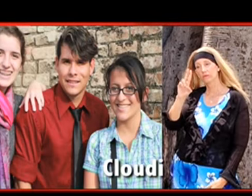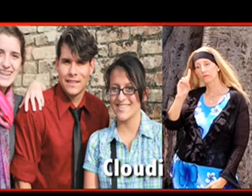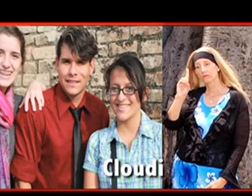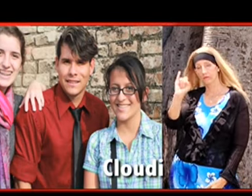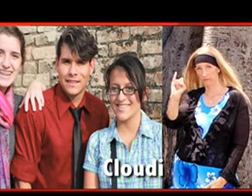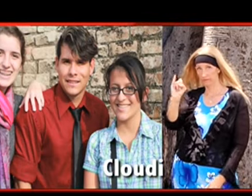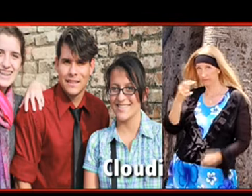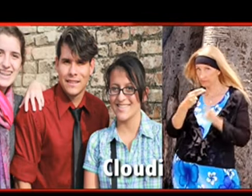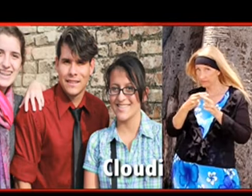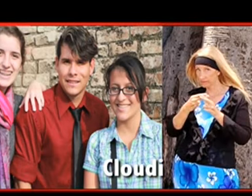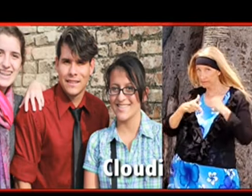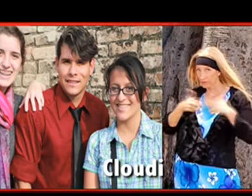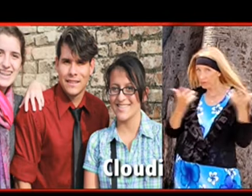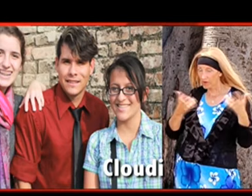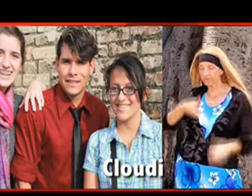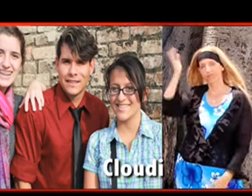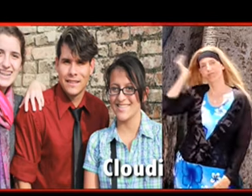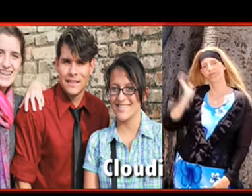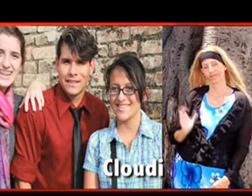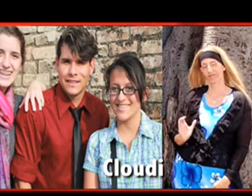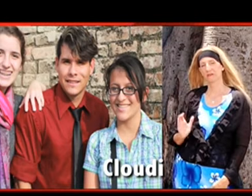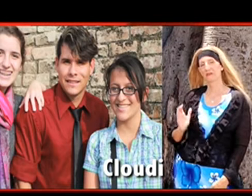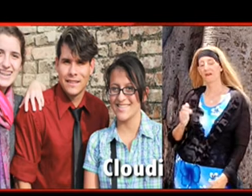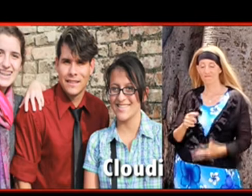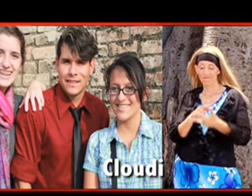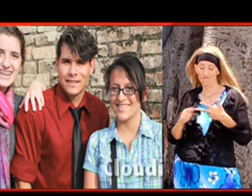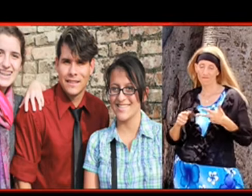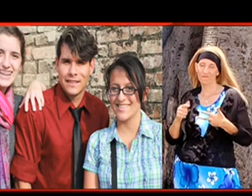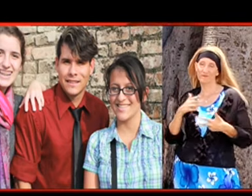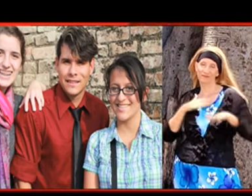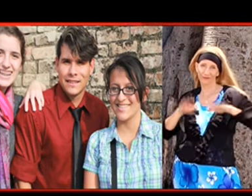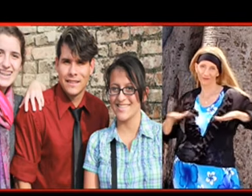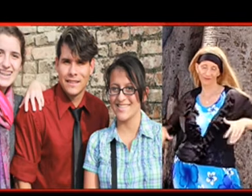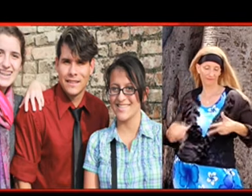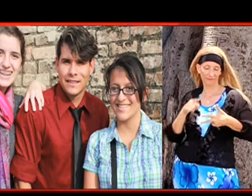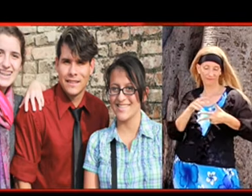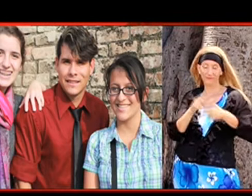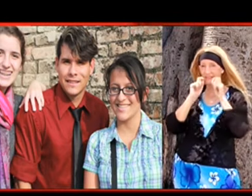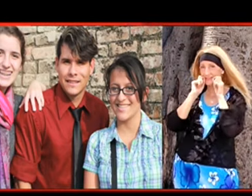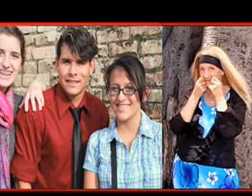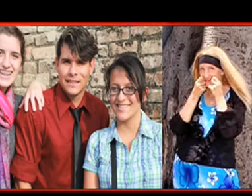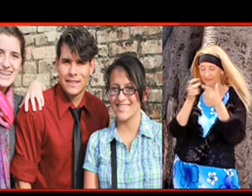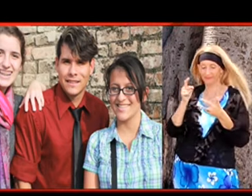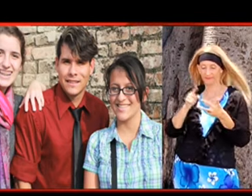Cloudy. And her name sign is done like this. These are my three children. Andres.